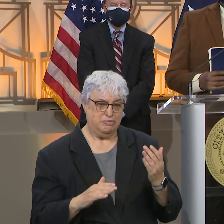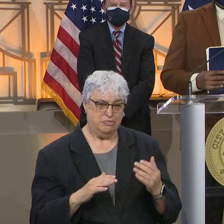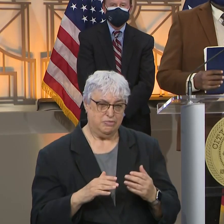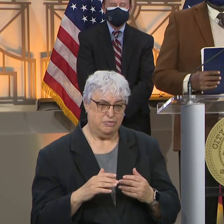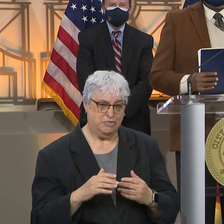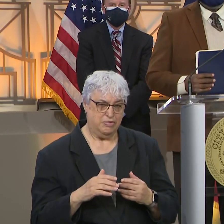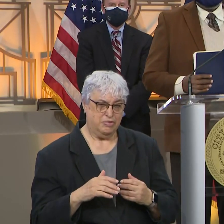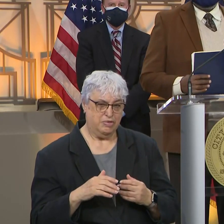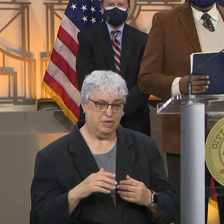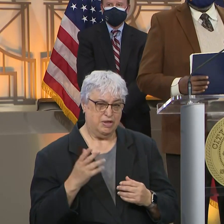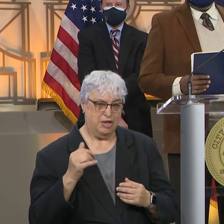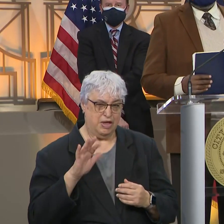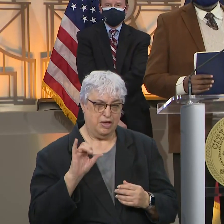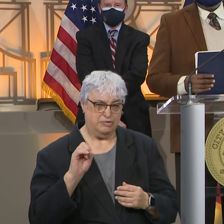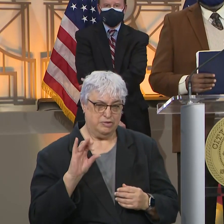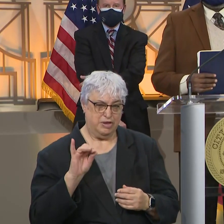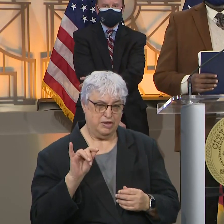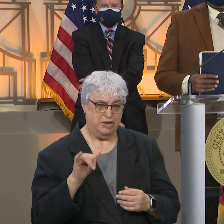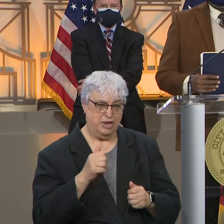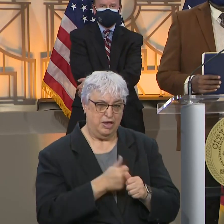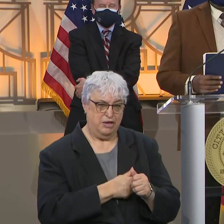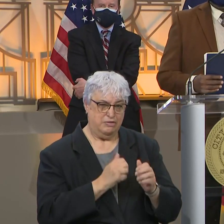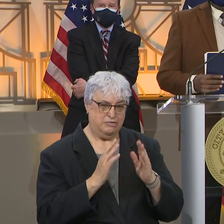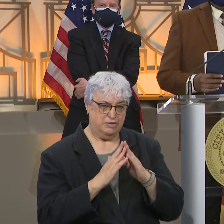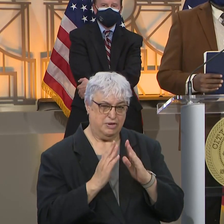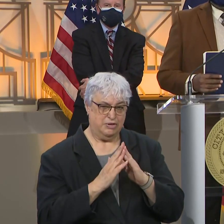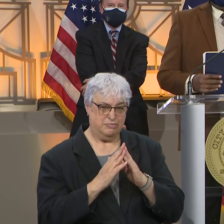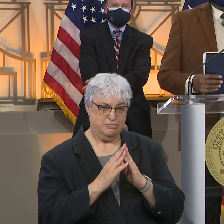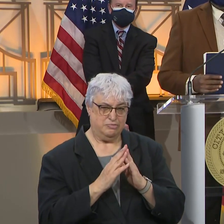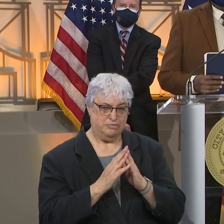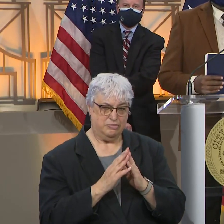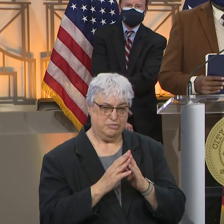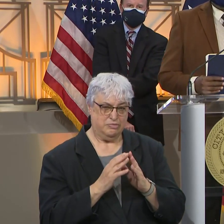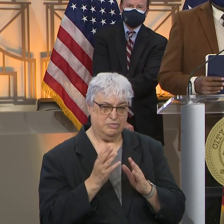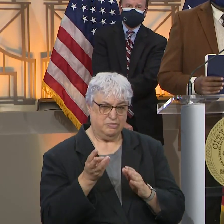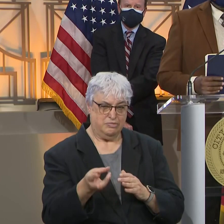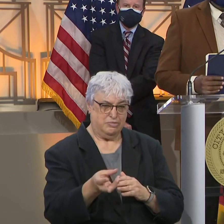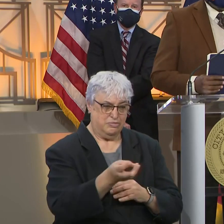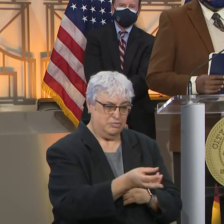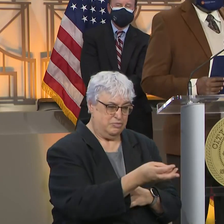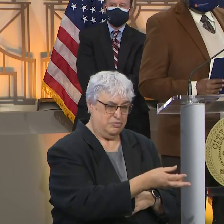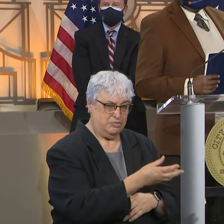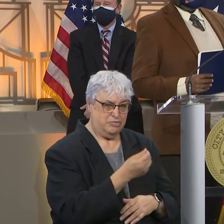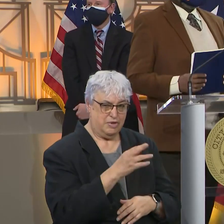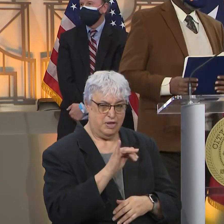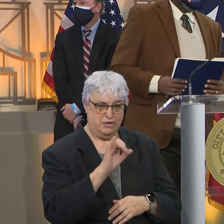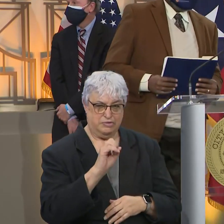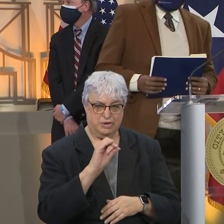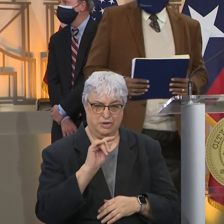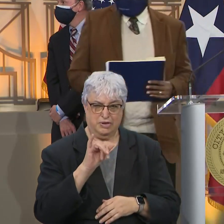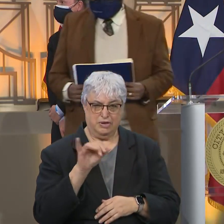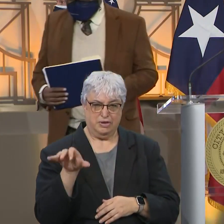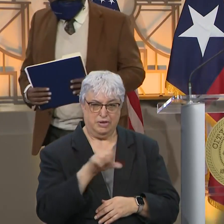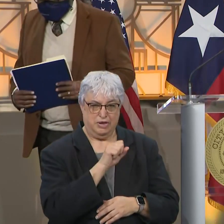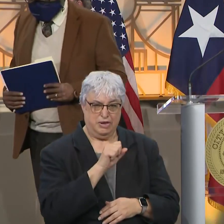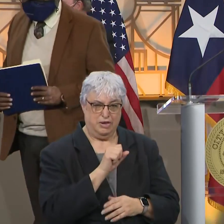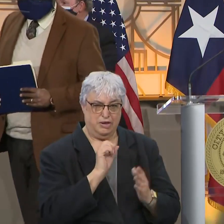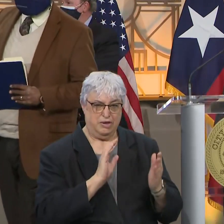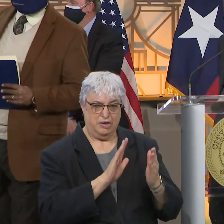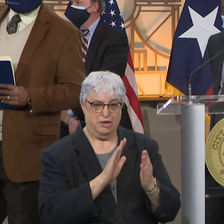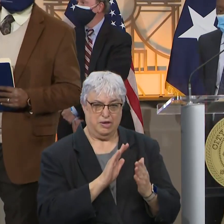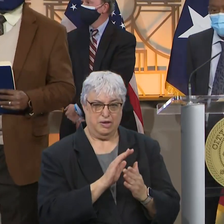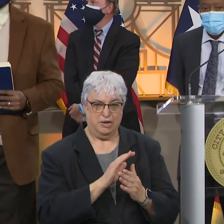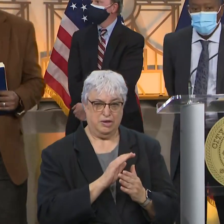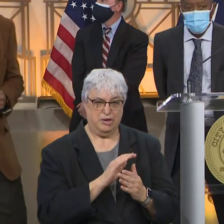Harris County. If every city, if every little village that is part of Harris County takes this approach that